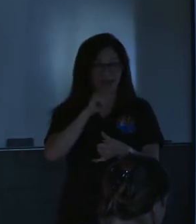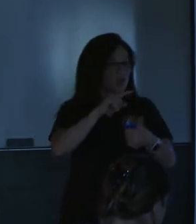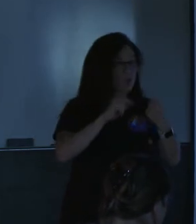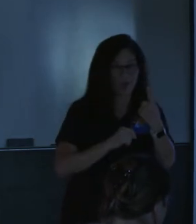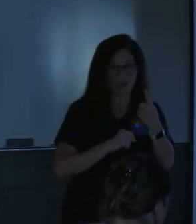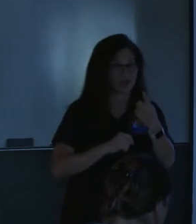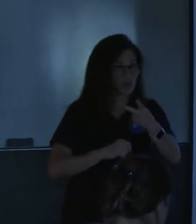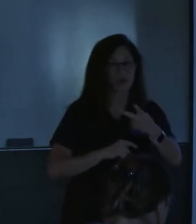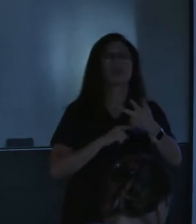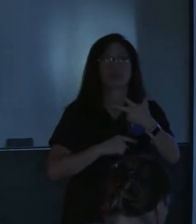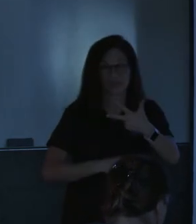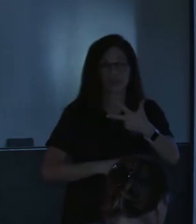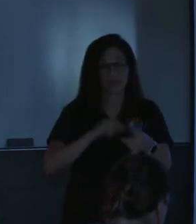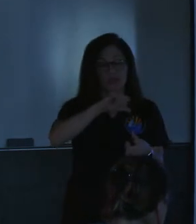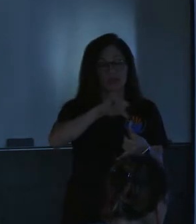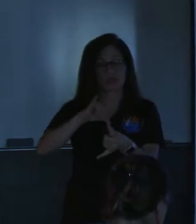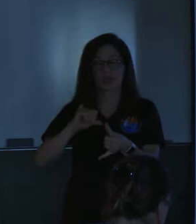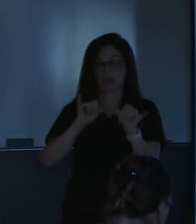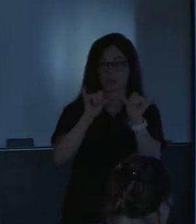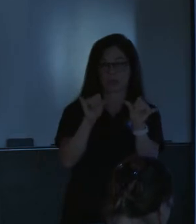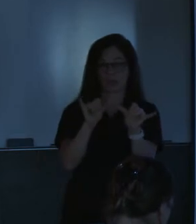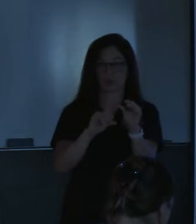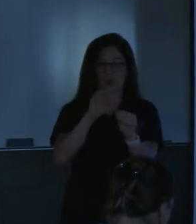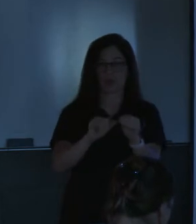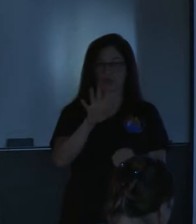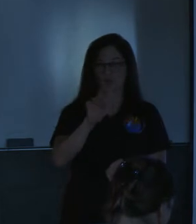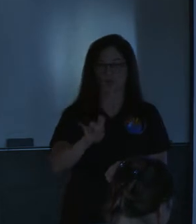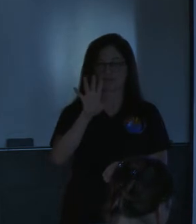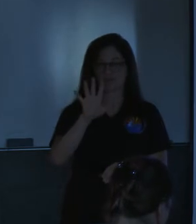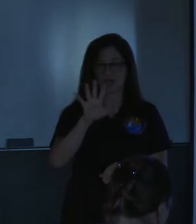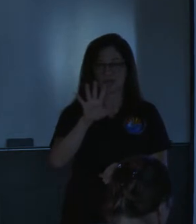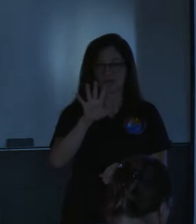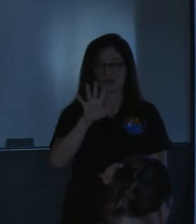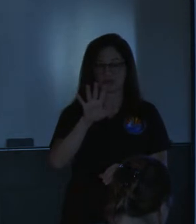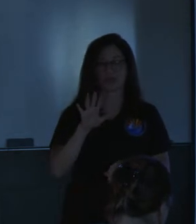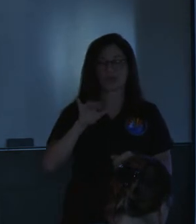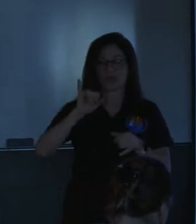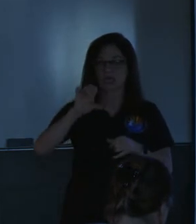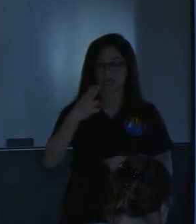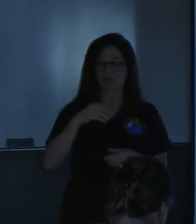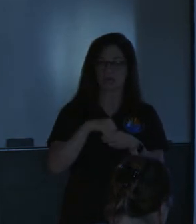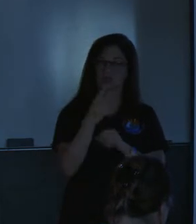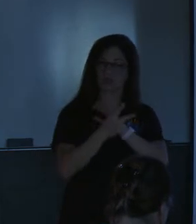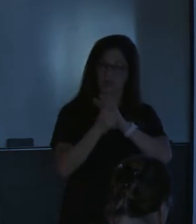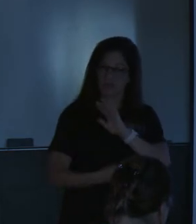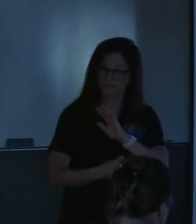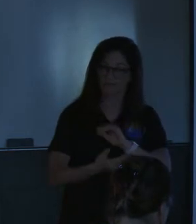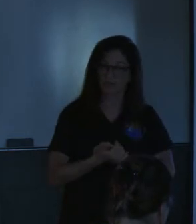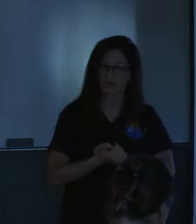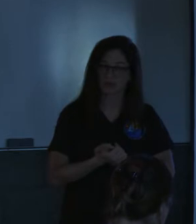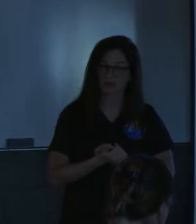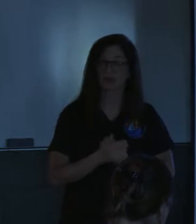but three gauges measure more than four and a half inches in two hours the return interval